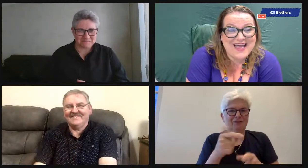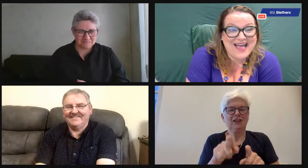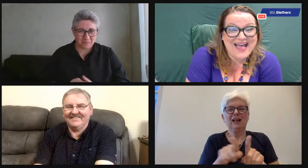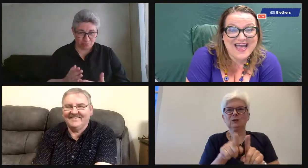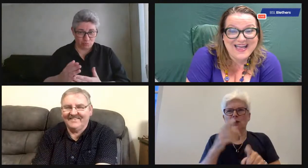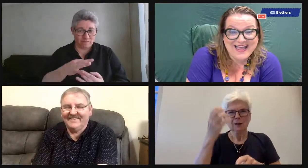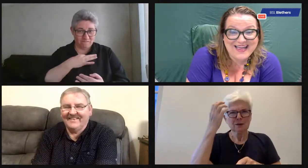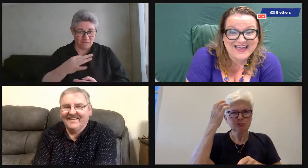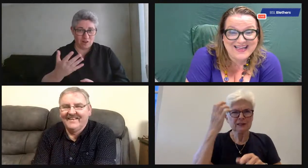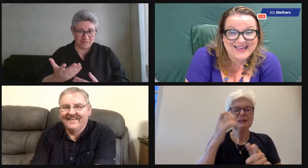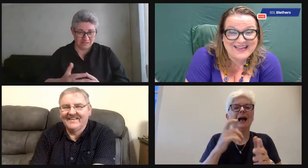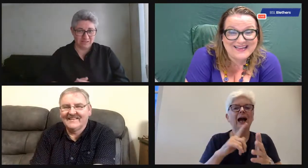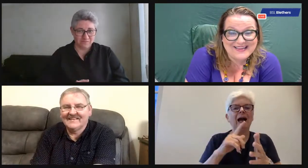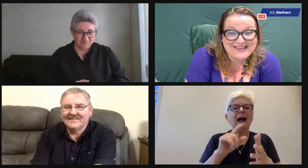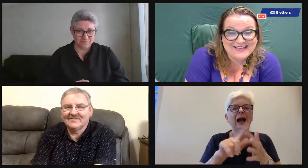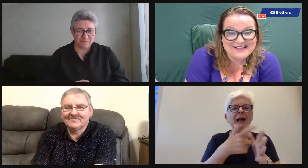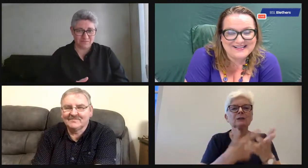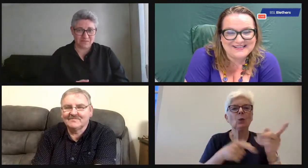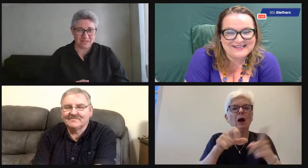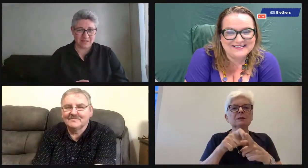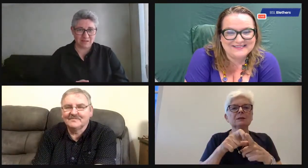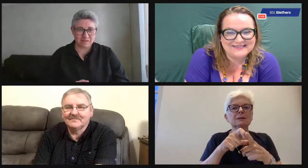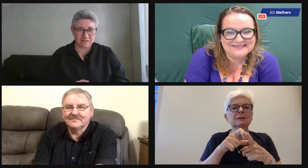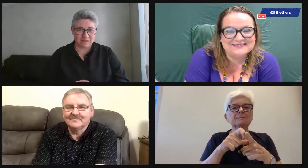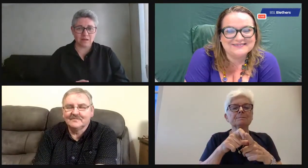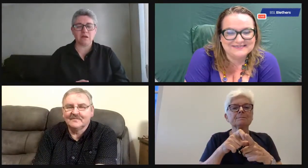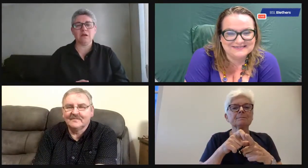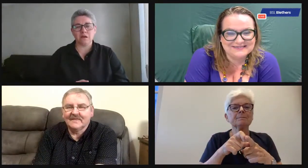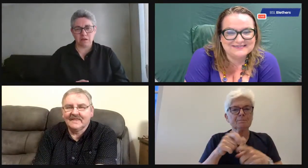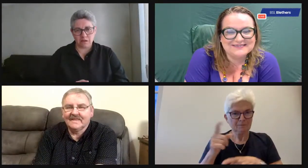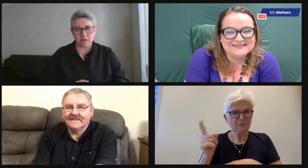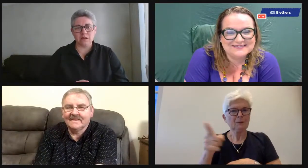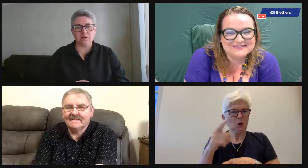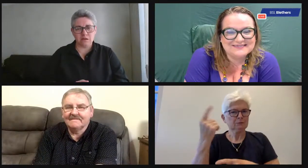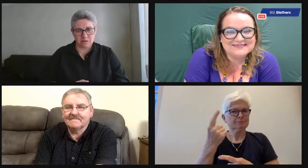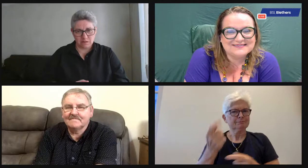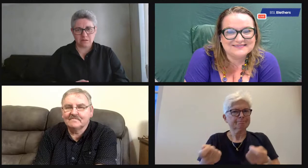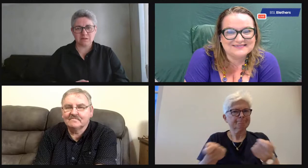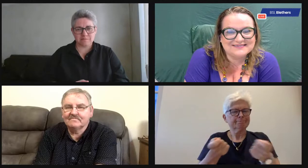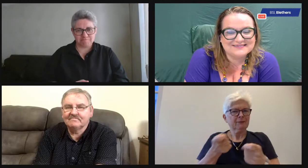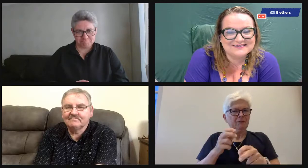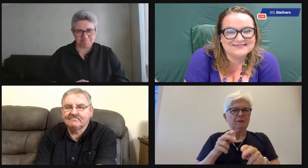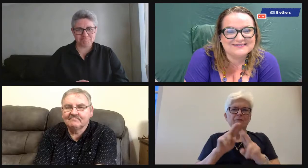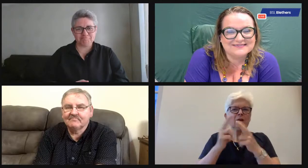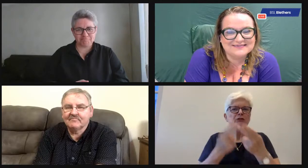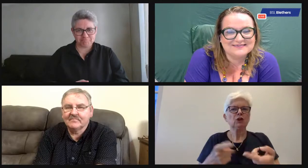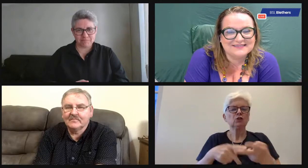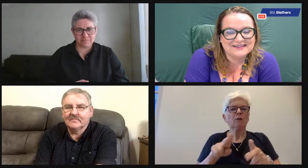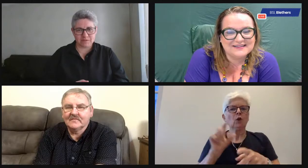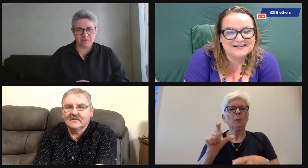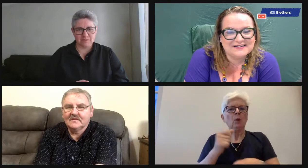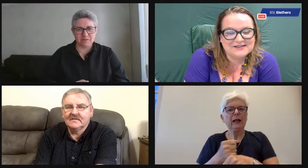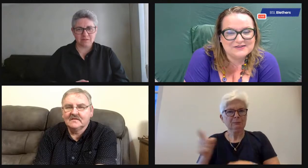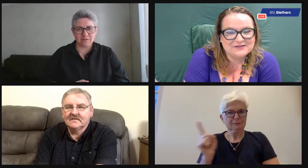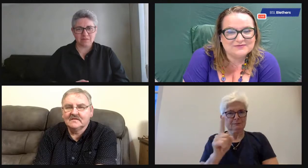I did. Yeah, it was fantastic. Prince Edward as well. I met who was